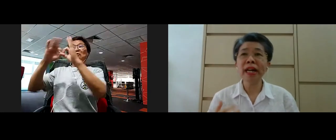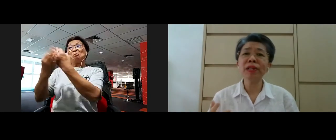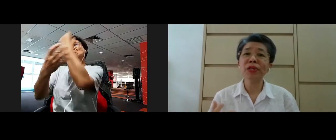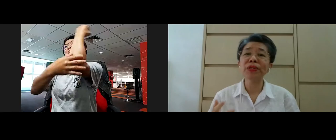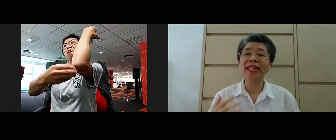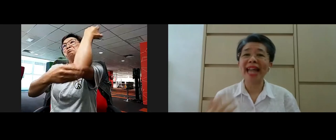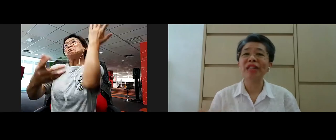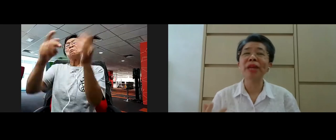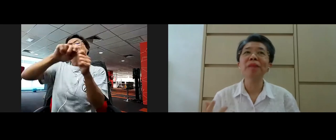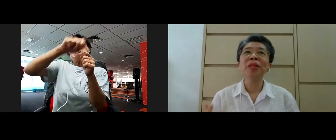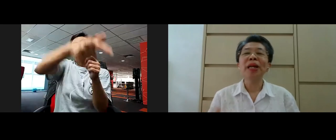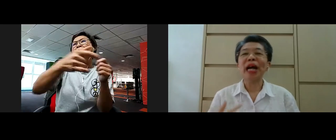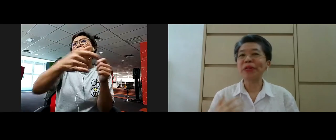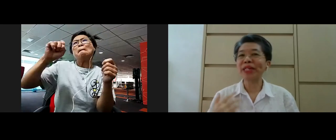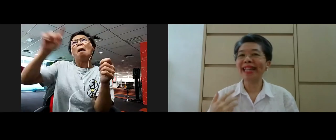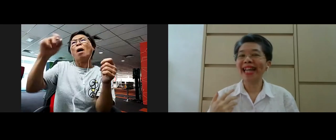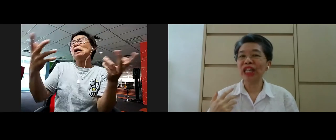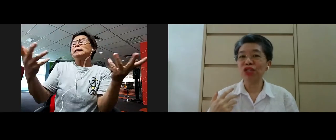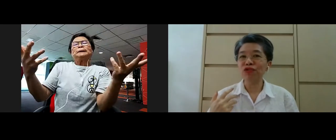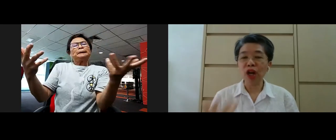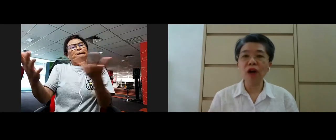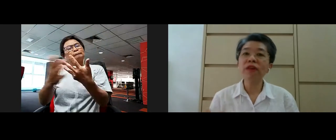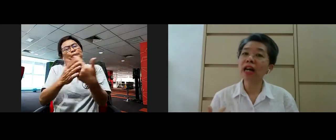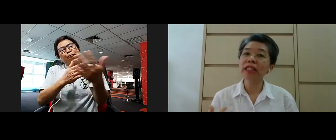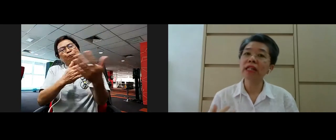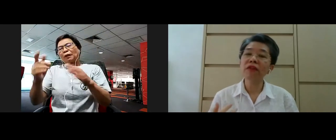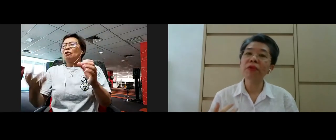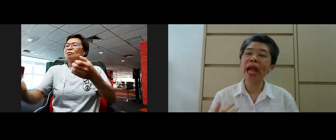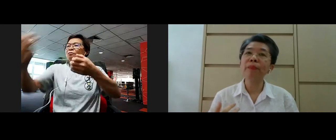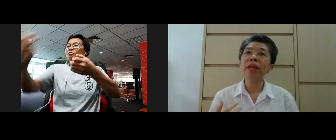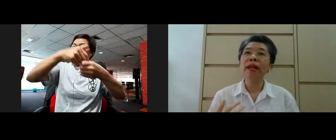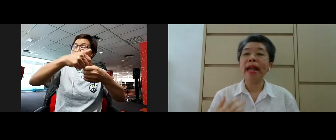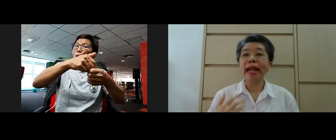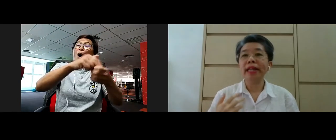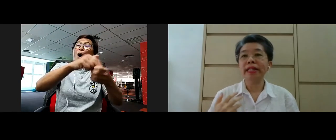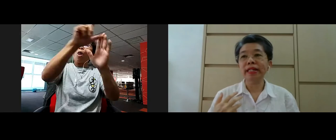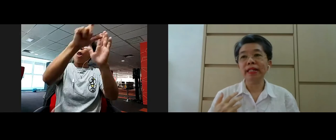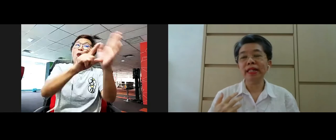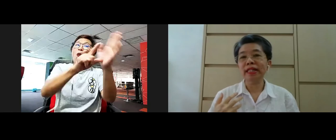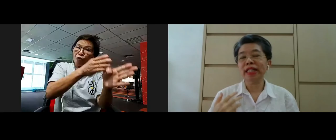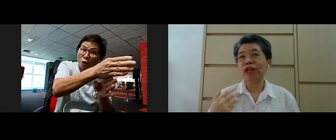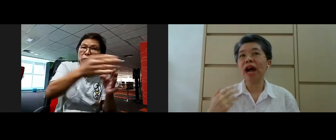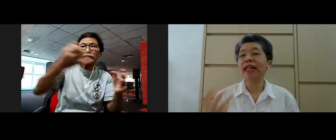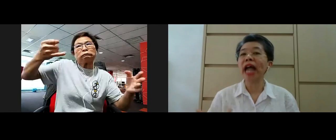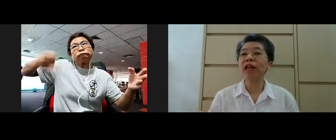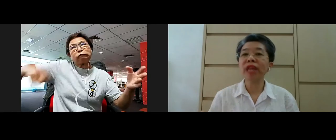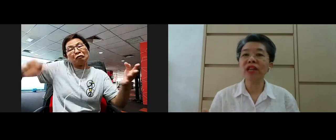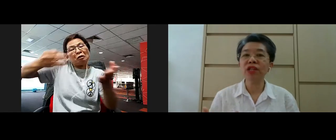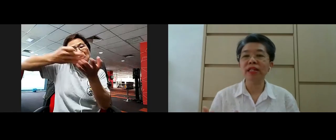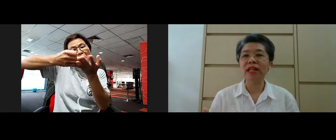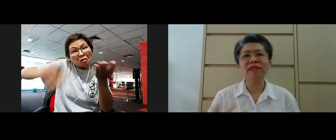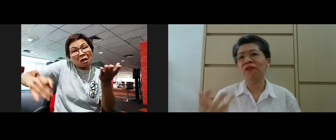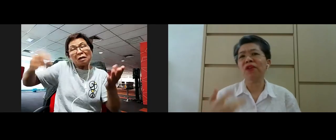yeah? So anyway, I couldn't get into the law faculty of UM and, you know, higher